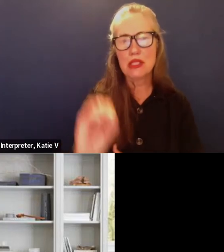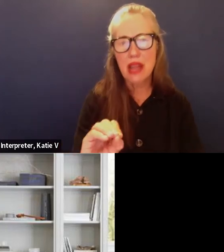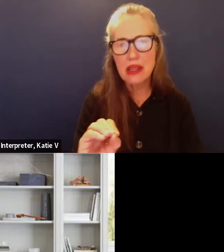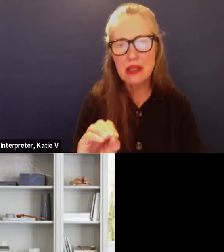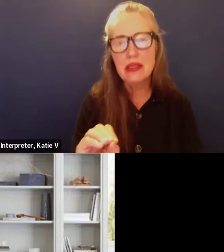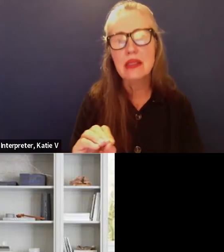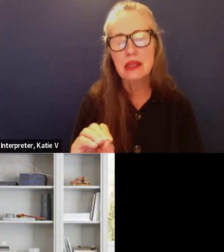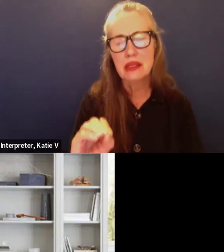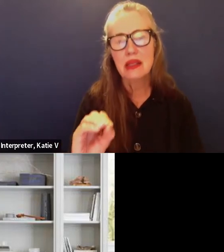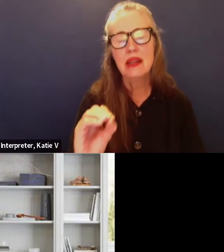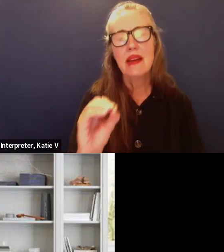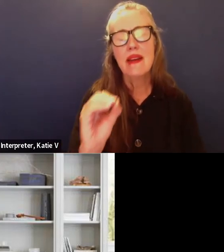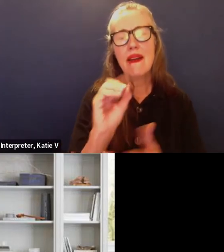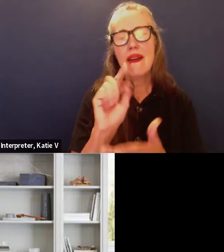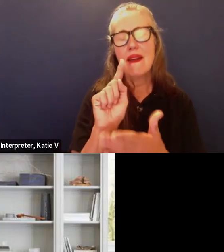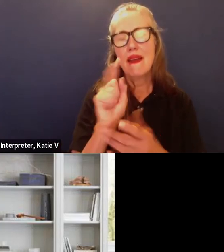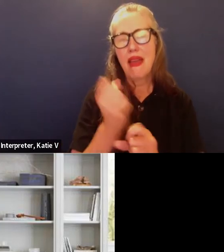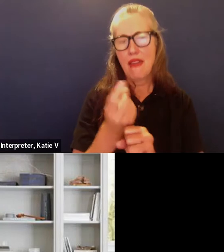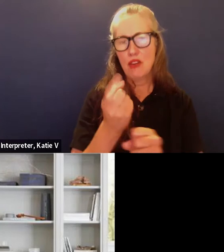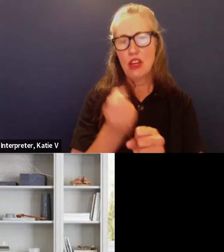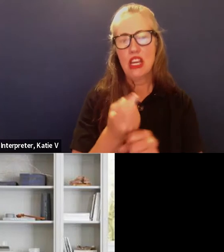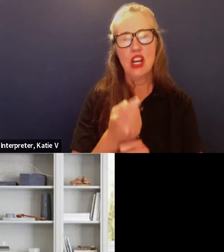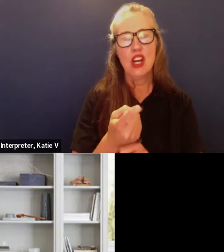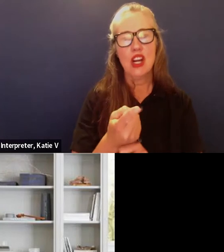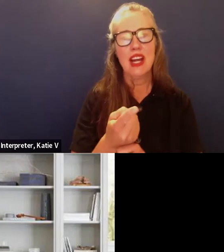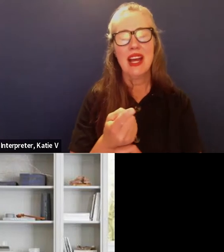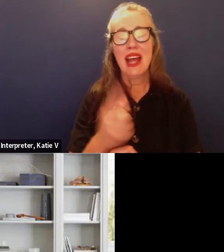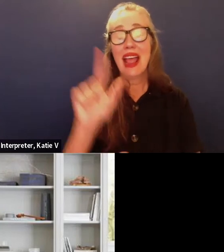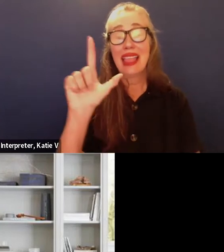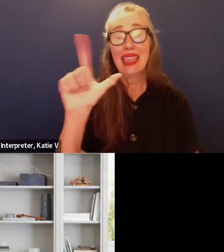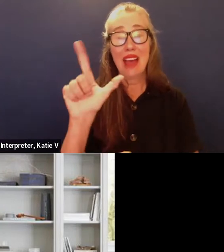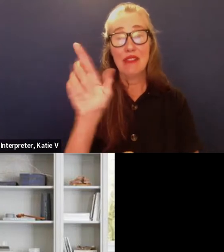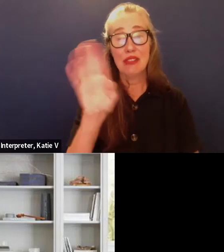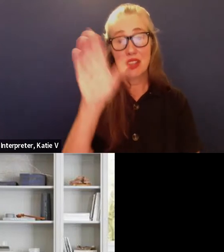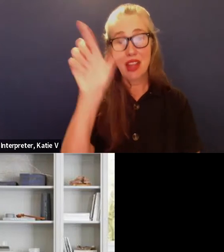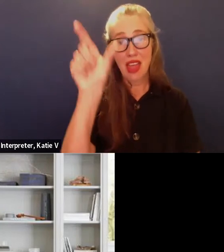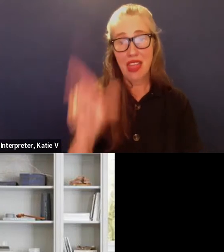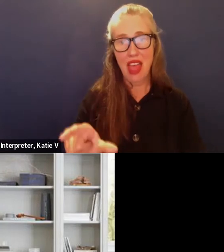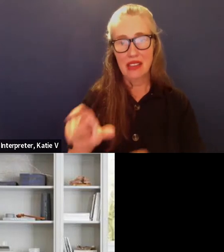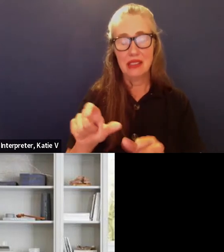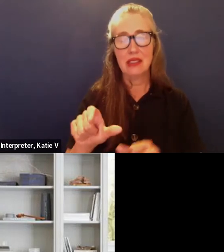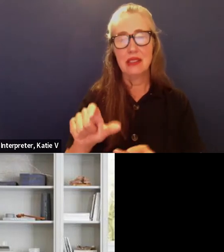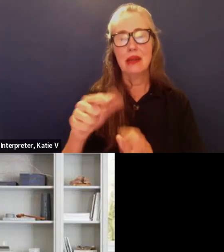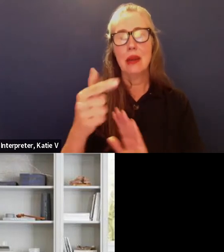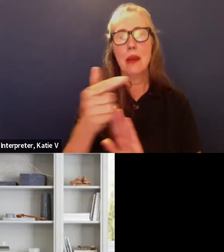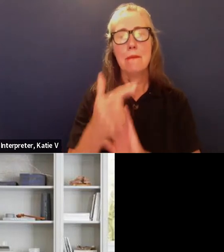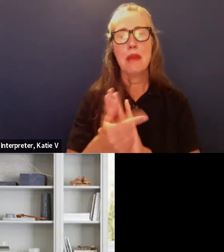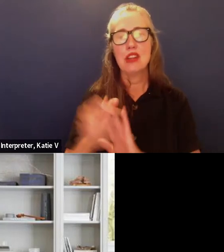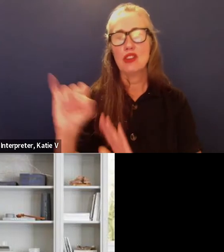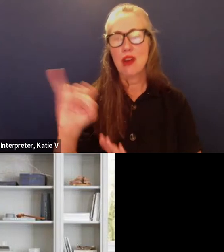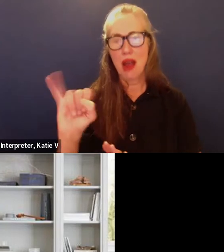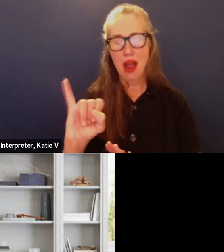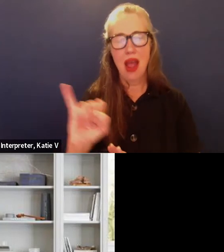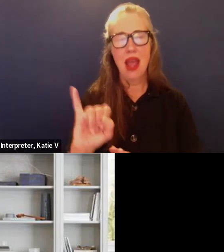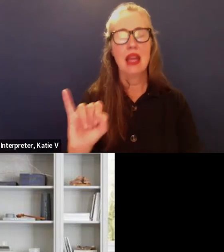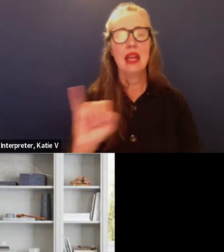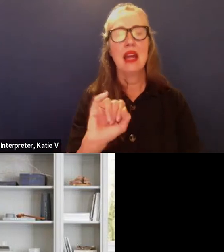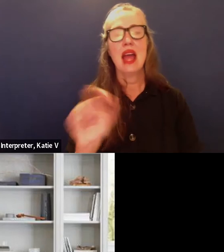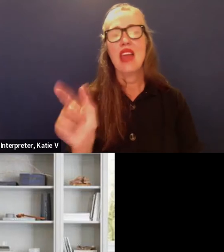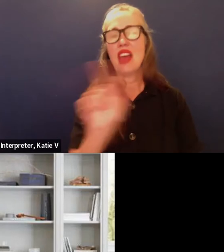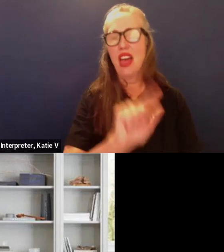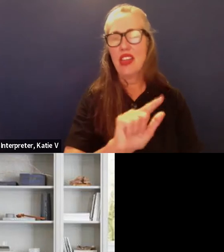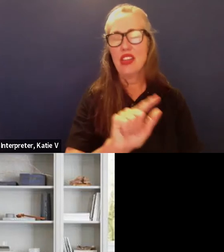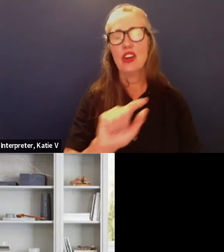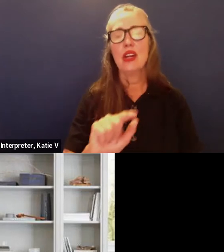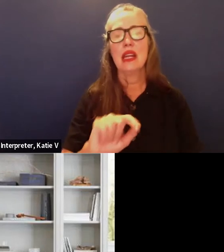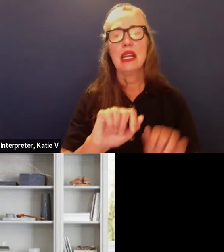is the um measure i and the right side is measure j next slide please and the other part